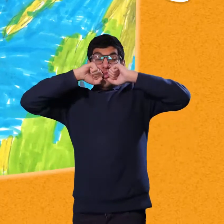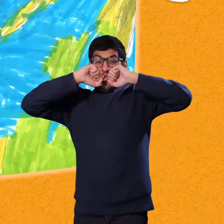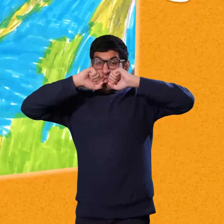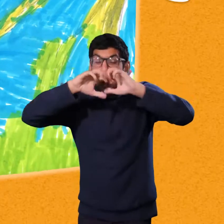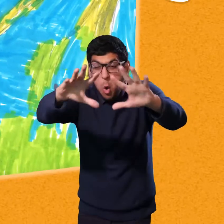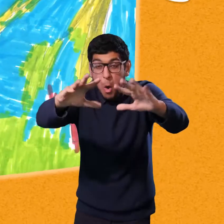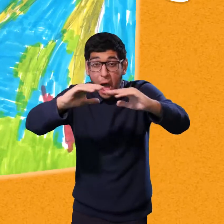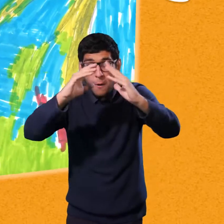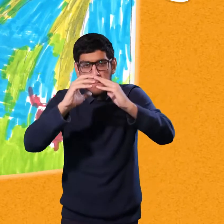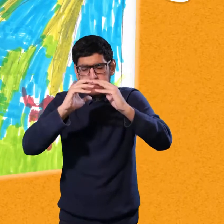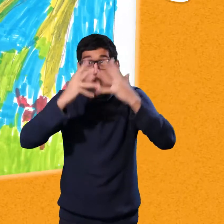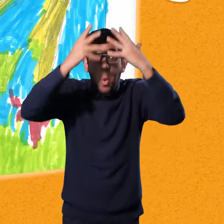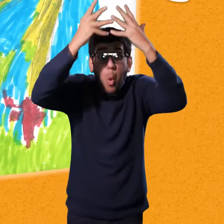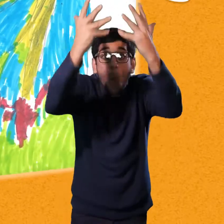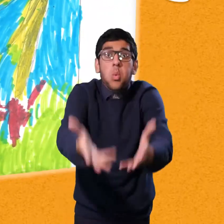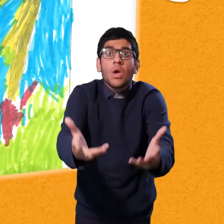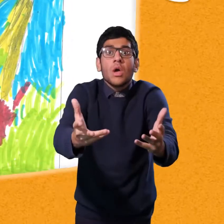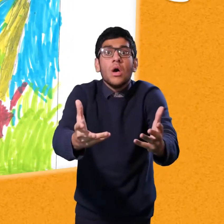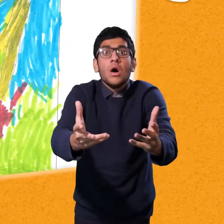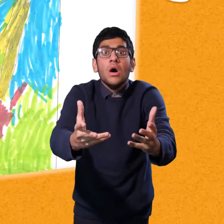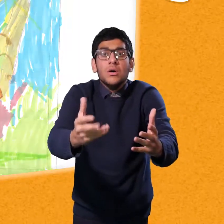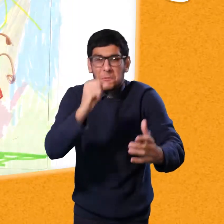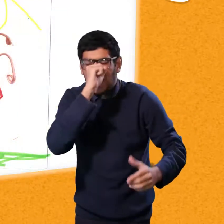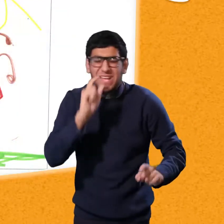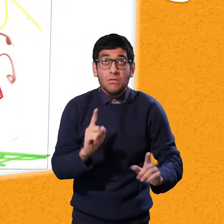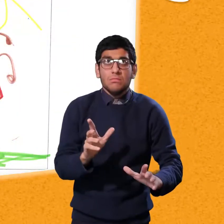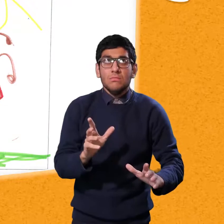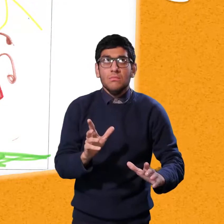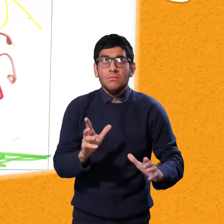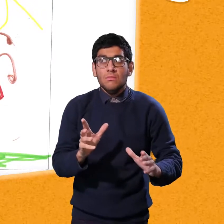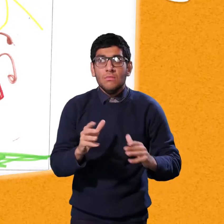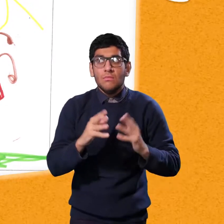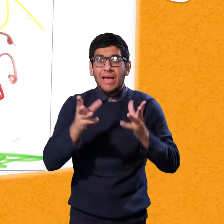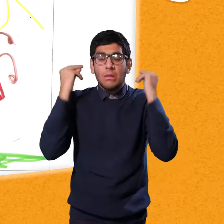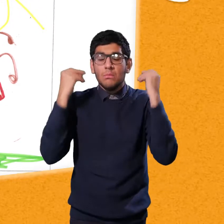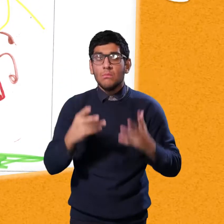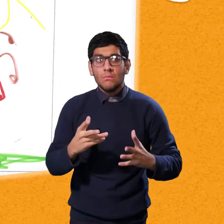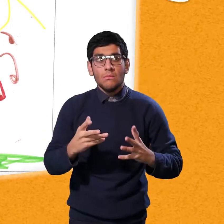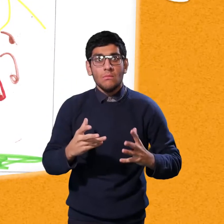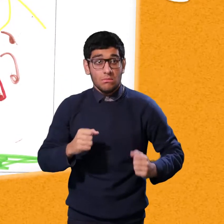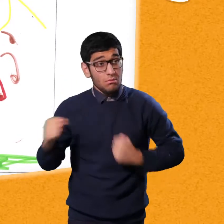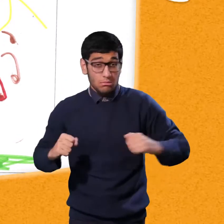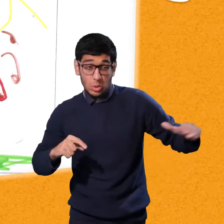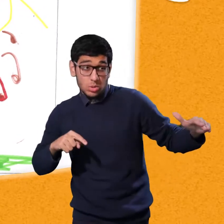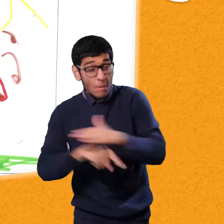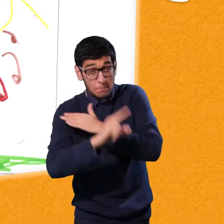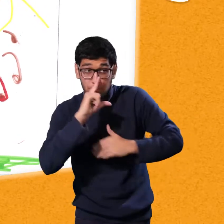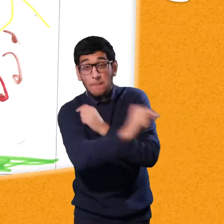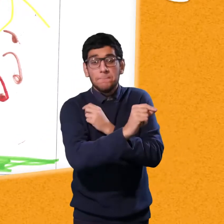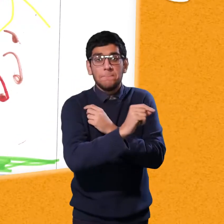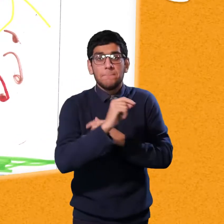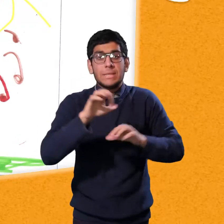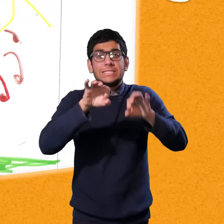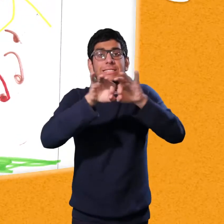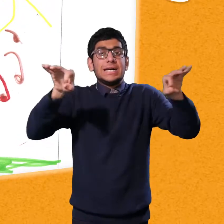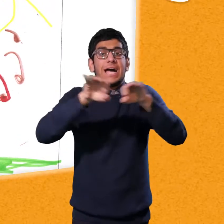huffed. And he puffed. And he blew the house down. And the little pig realised that he had no house around him